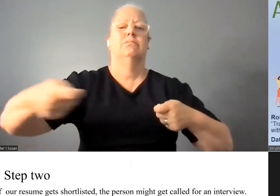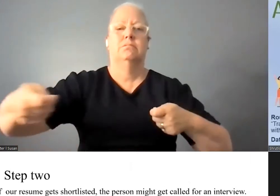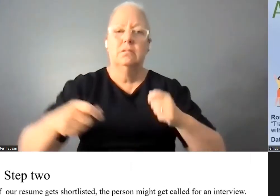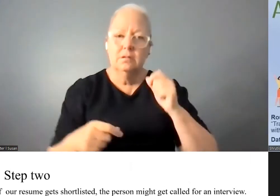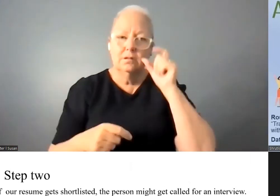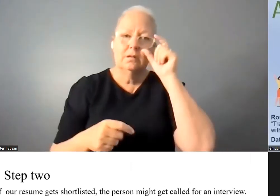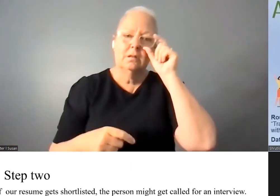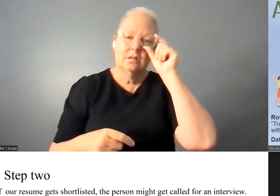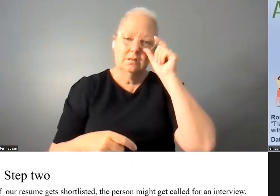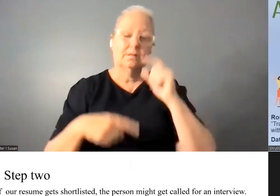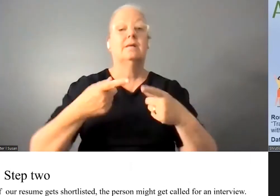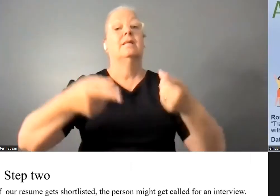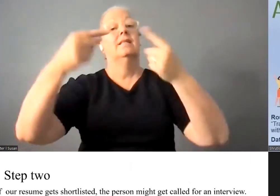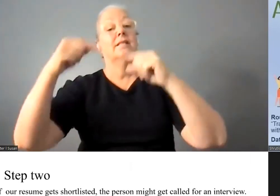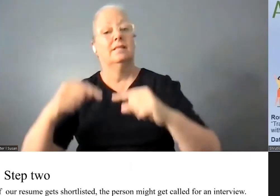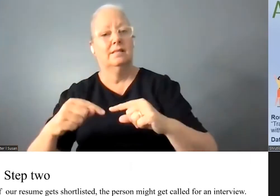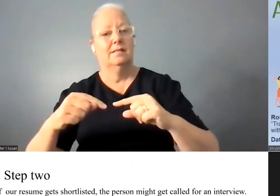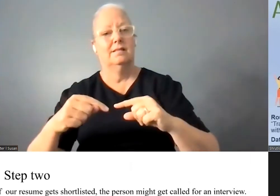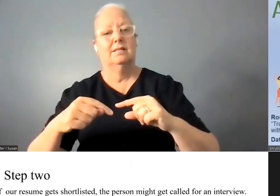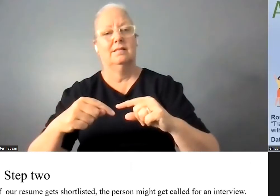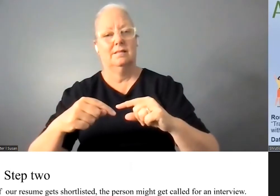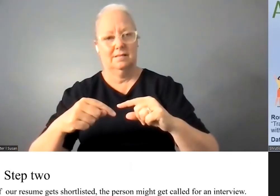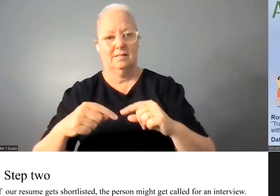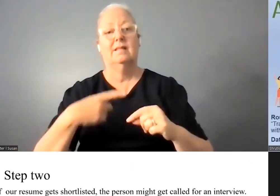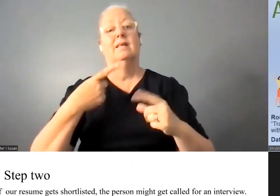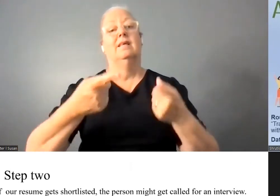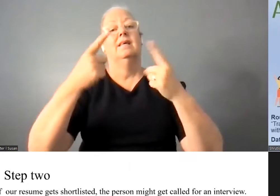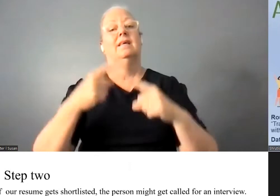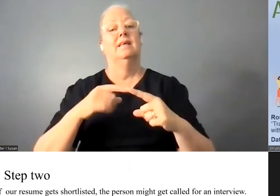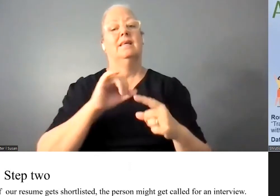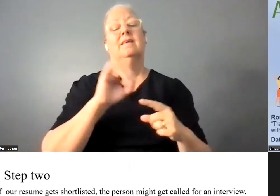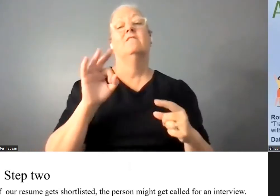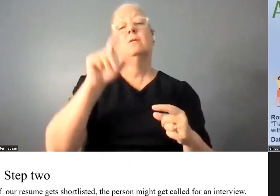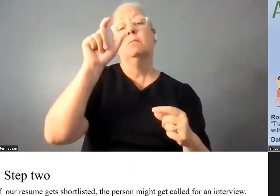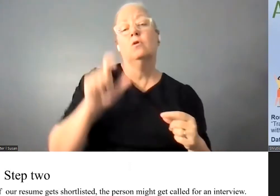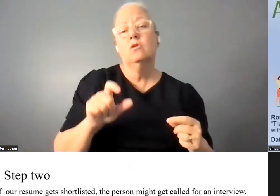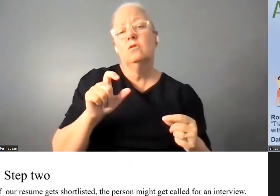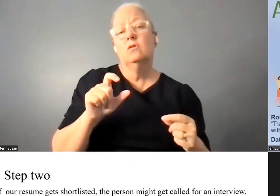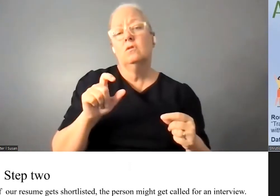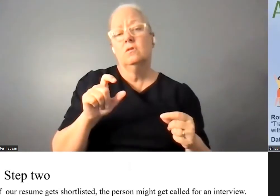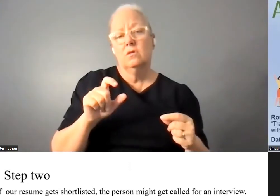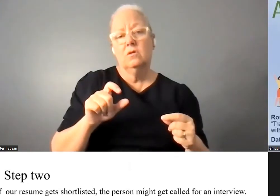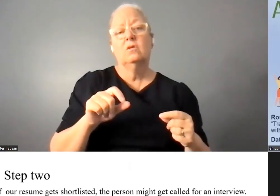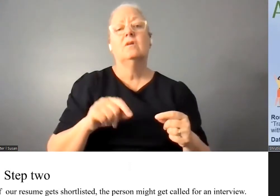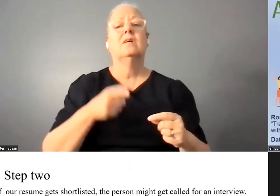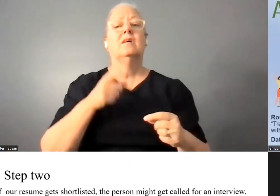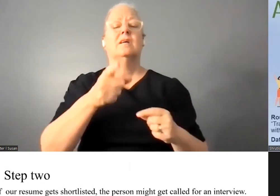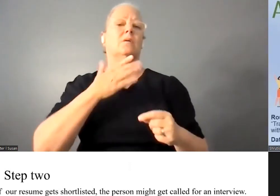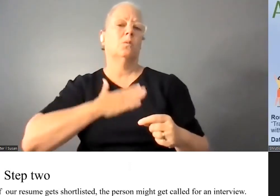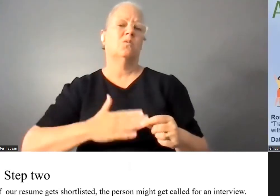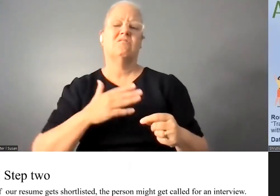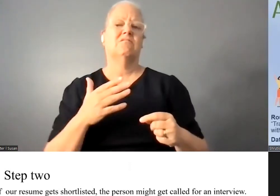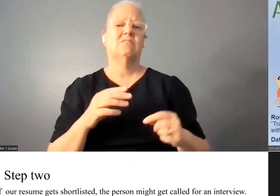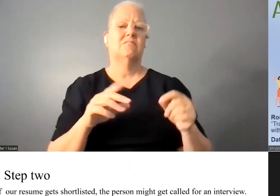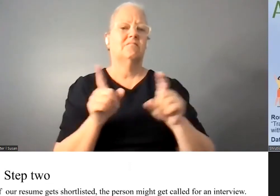the next point. Next steps. If a person is about to complete interview and all the steps,